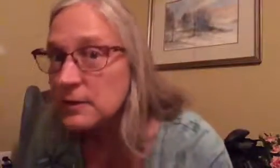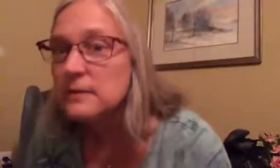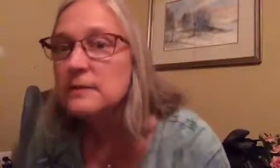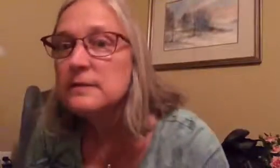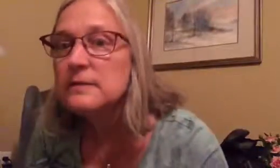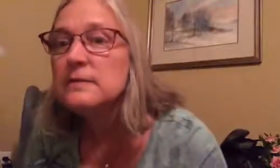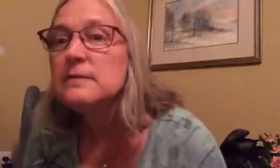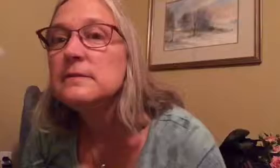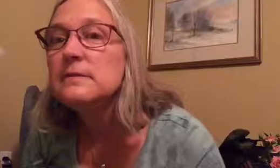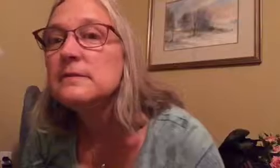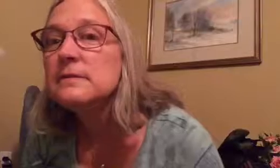can,